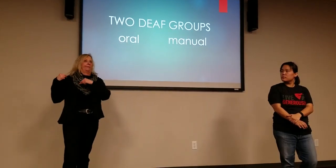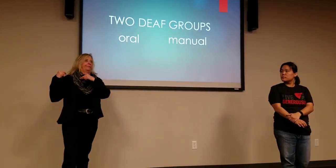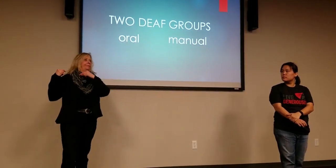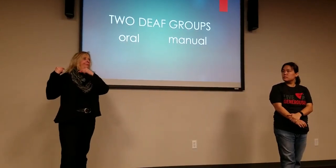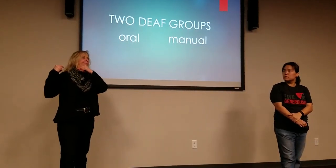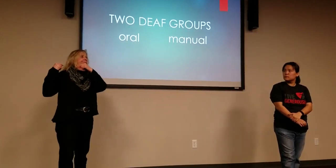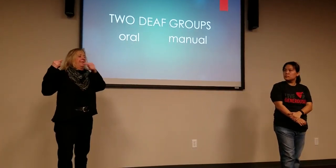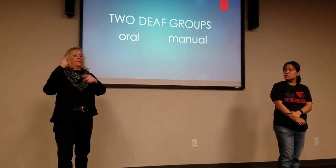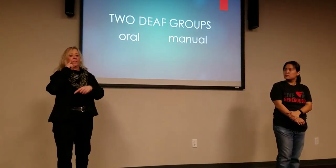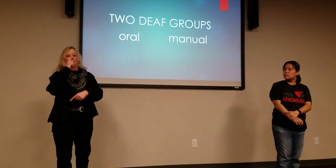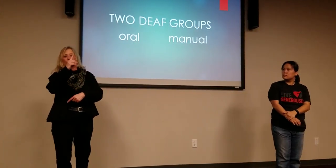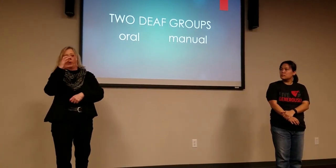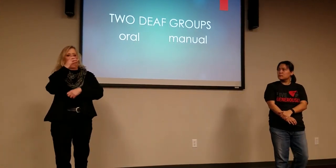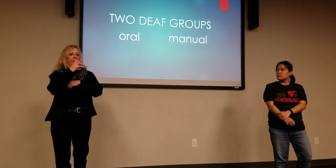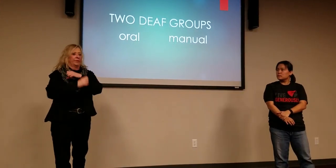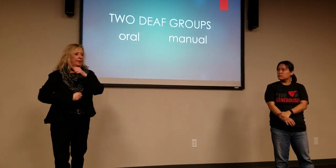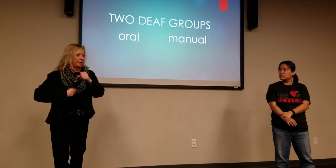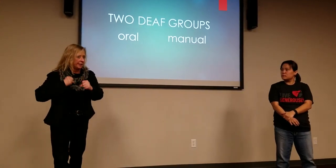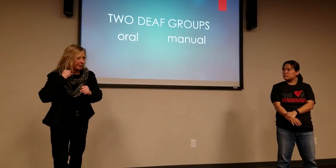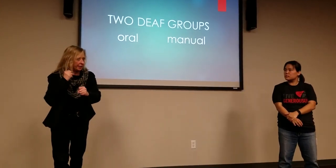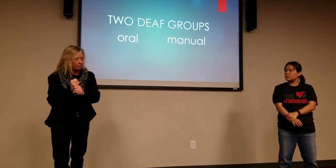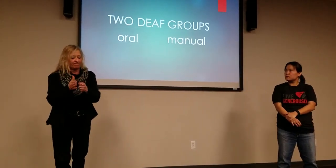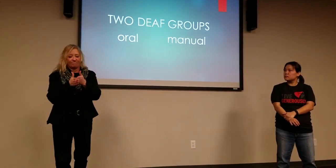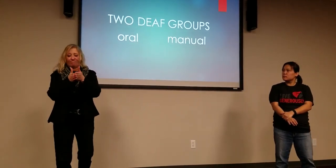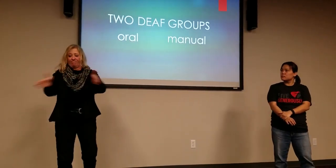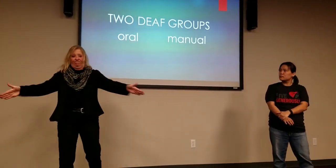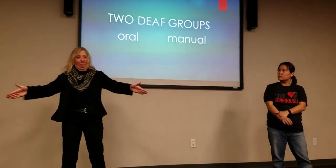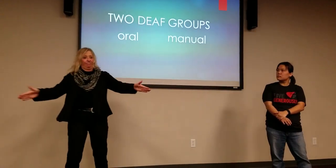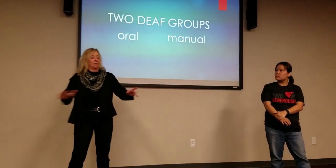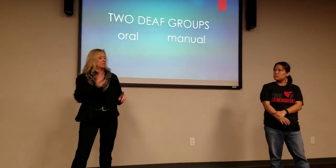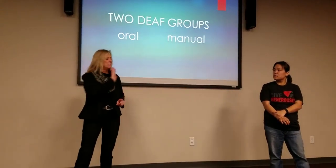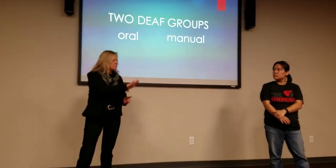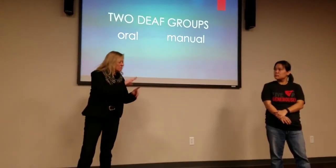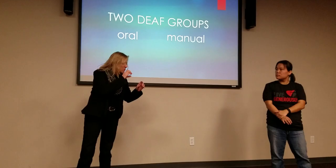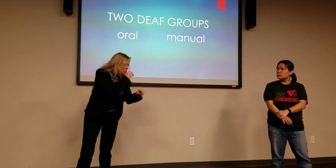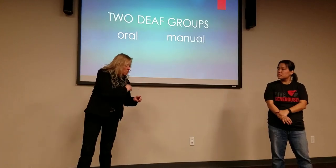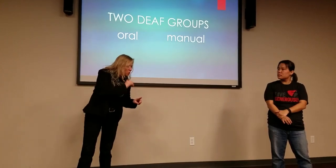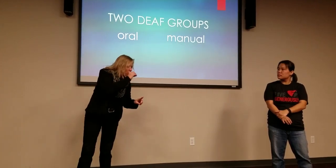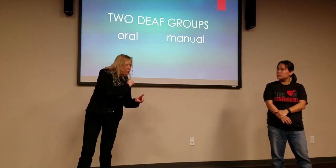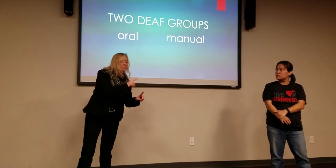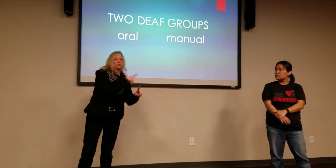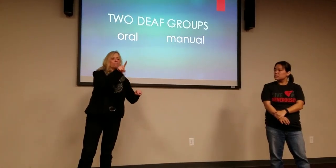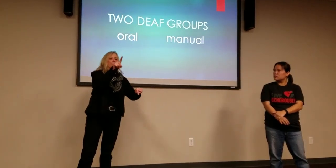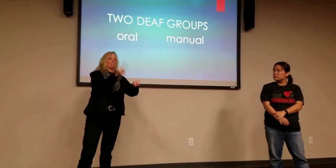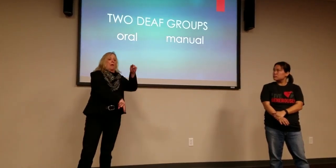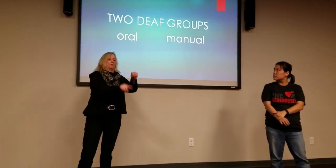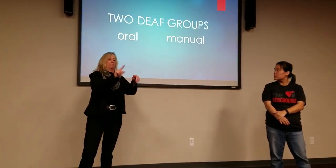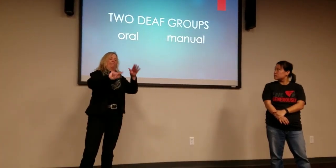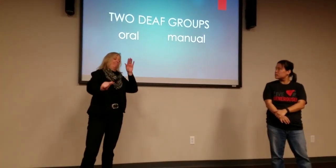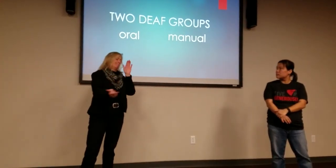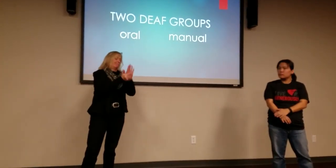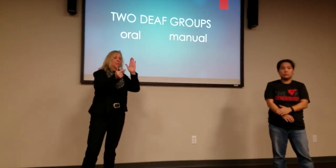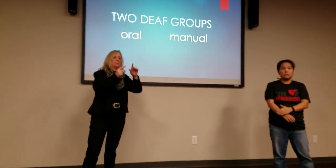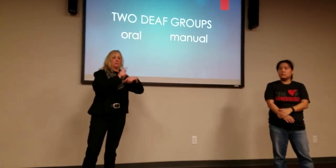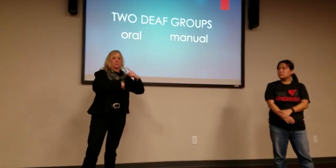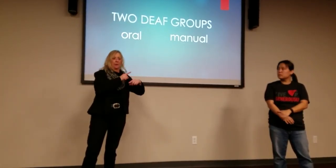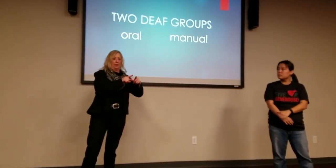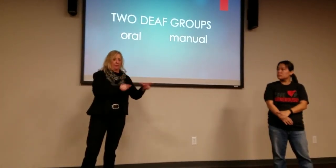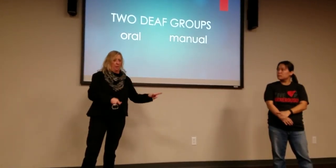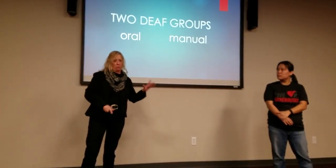and a manual group. And that's been happening for many, many years. It's a strong divide. The oral group says people